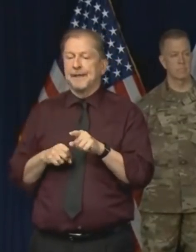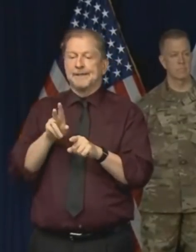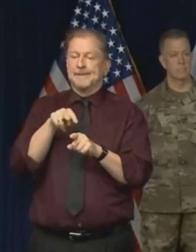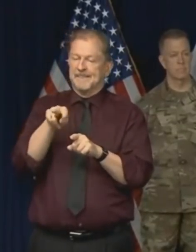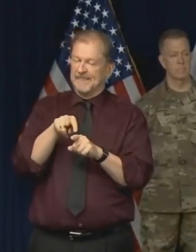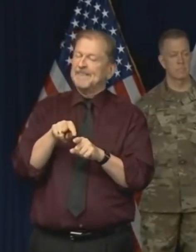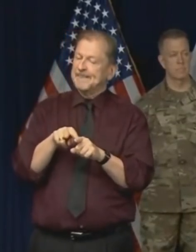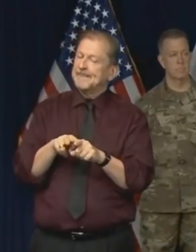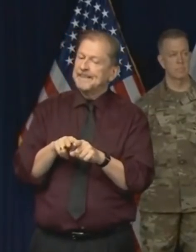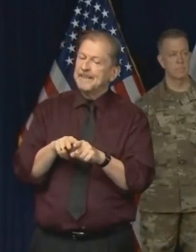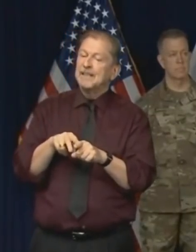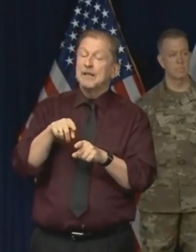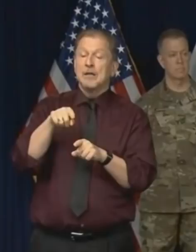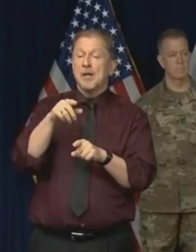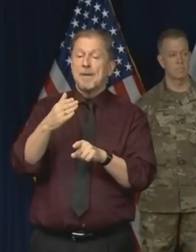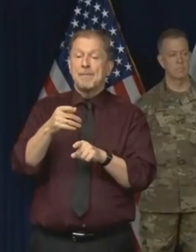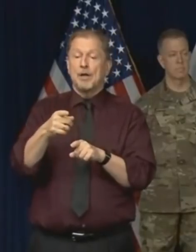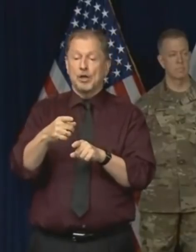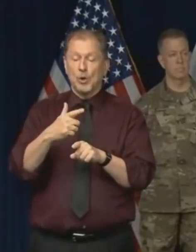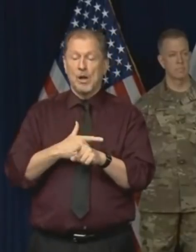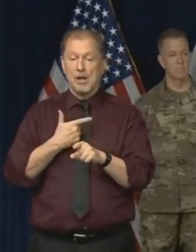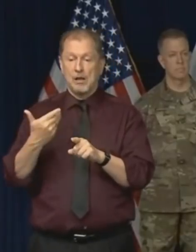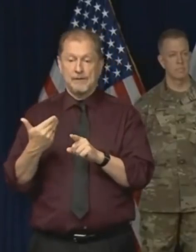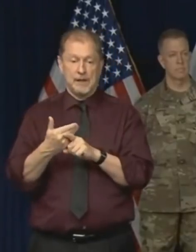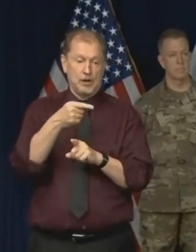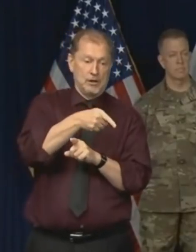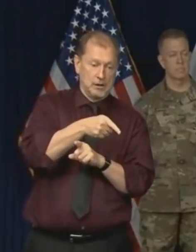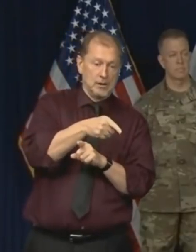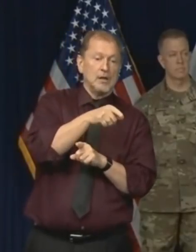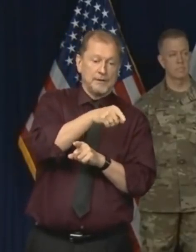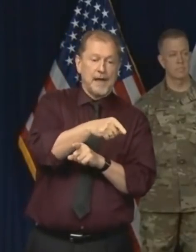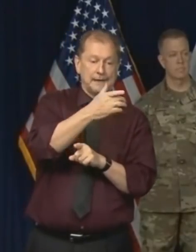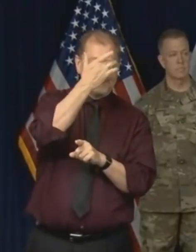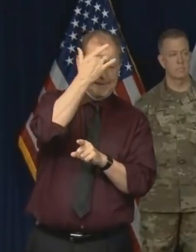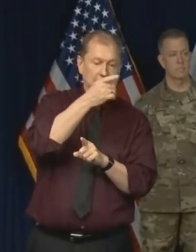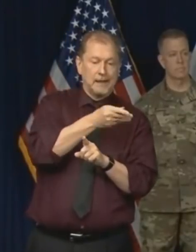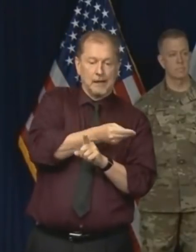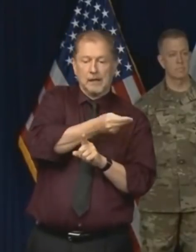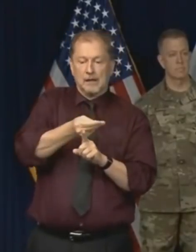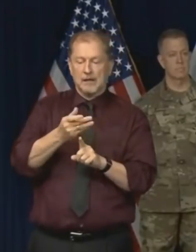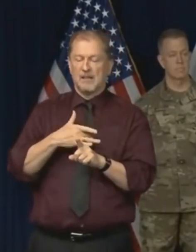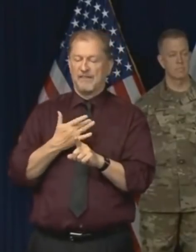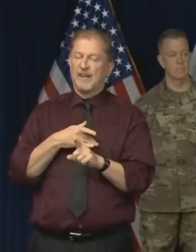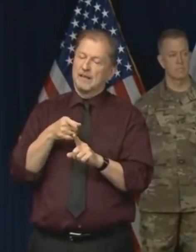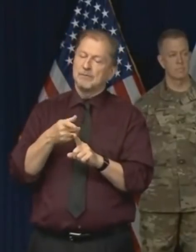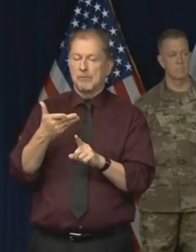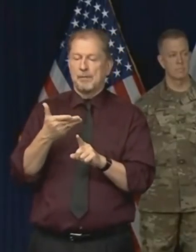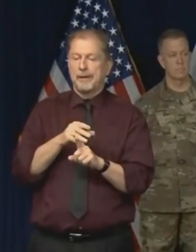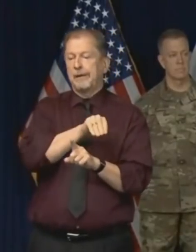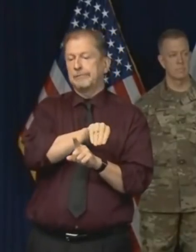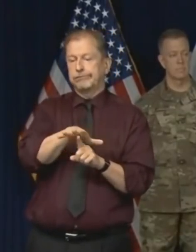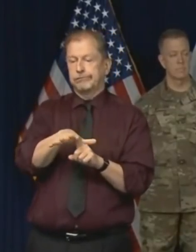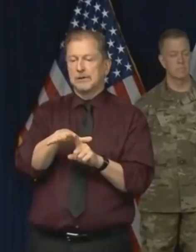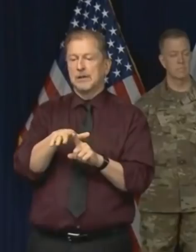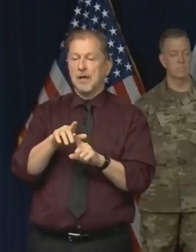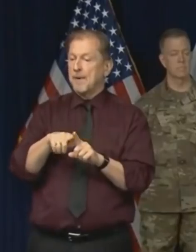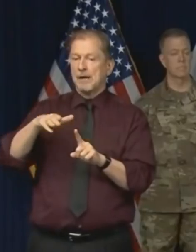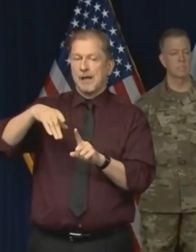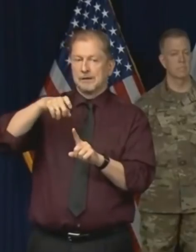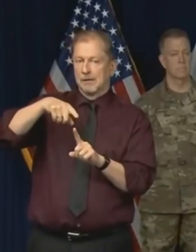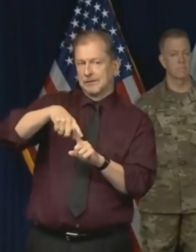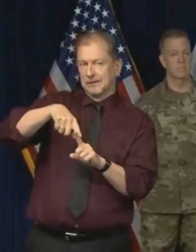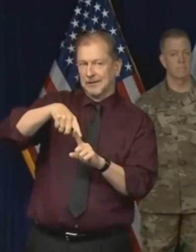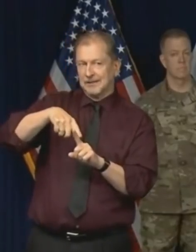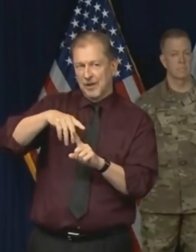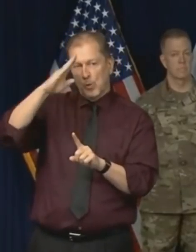yes, you were the household contact of so-and-so, and this person was laboratory-confirmed. Yeah, you probably have it. So we know that those people exist, and